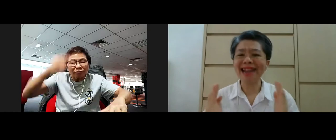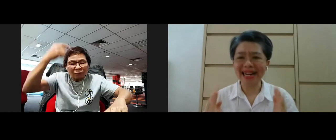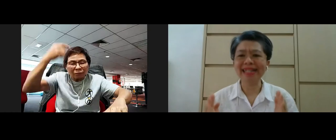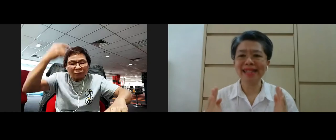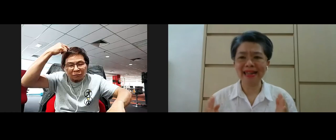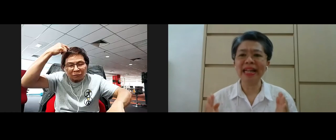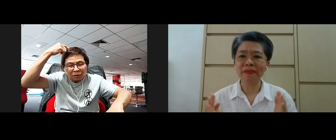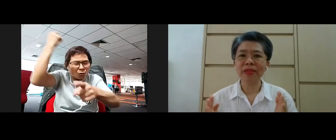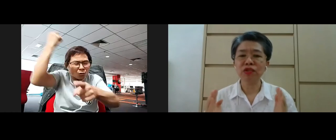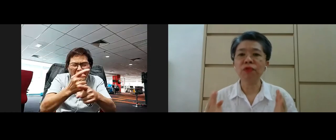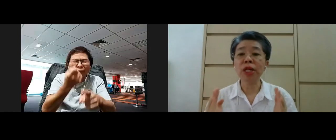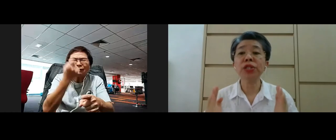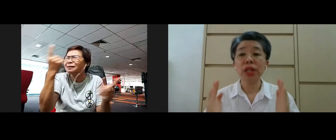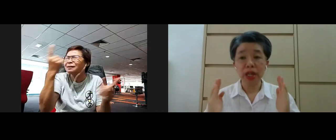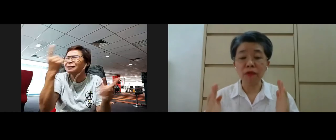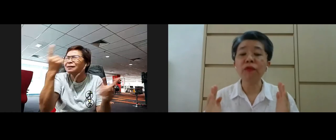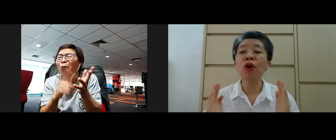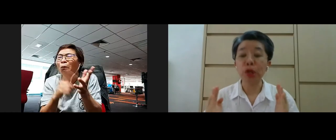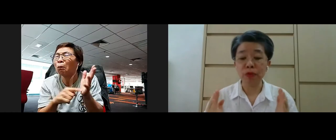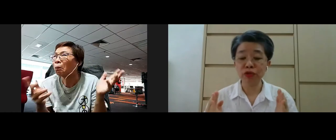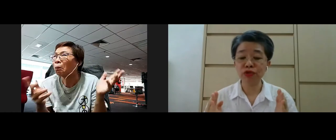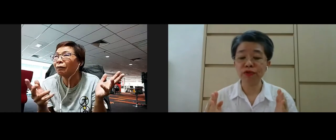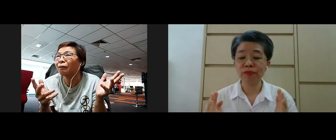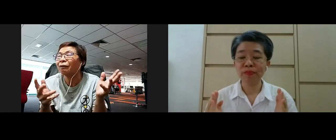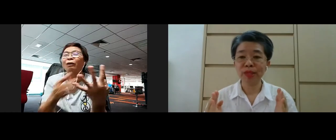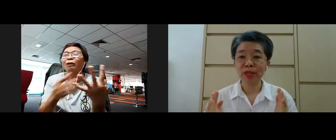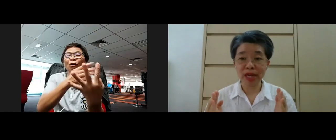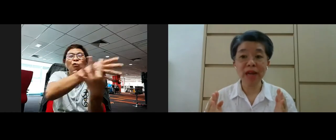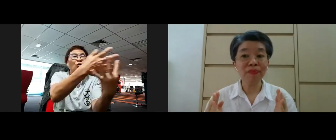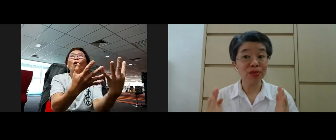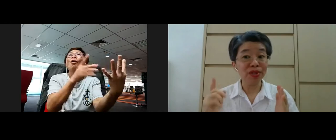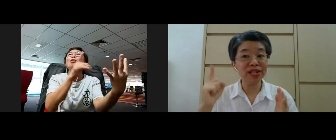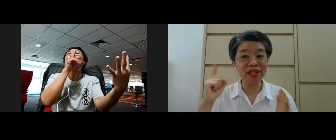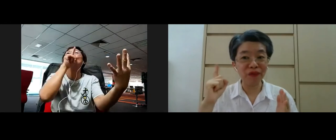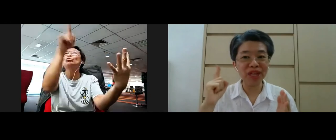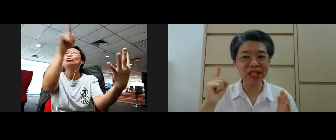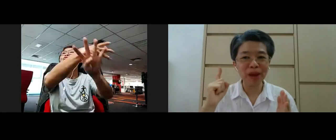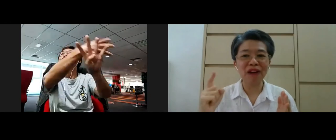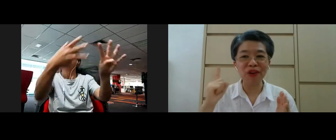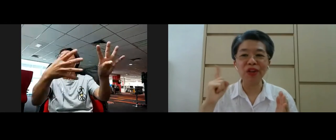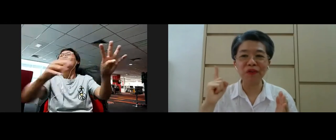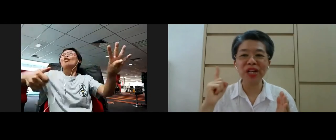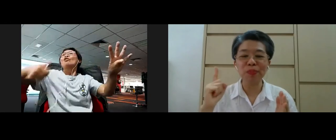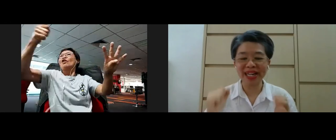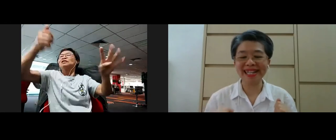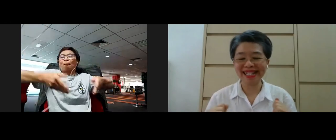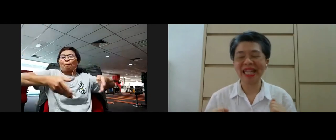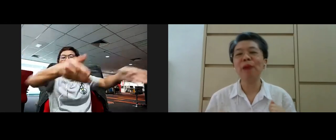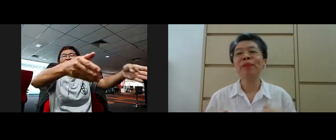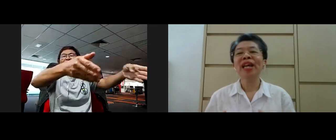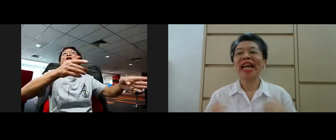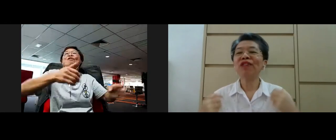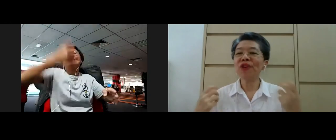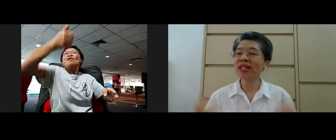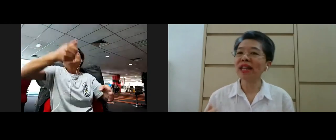our right understanding towards the four noble truths so this is the first path or the first practice